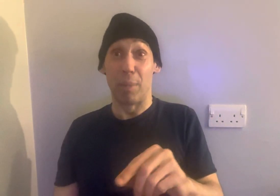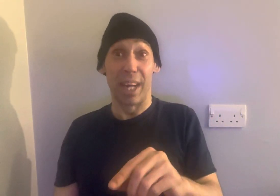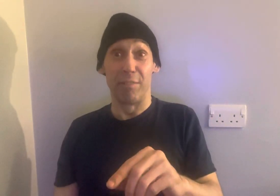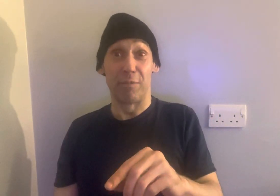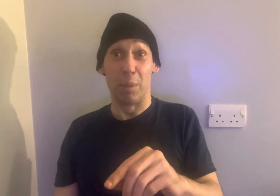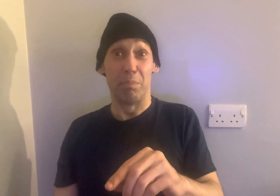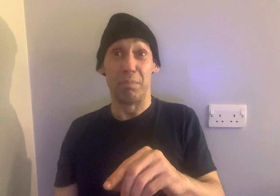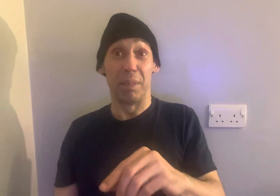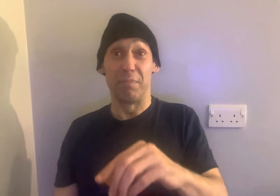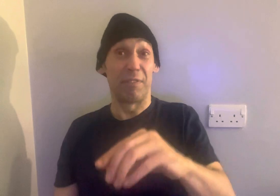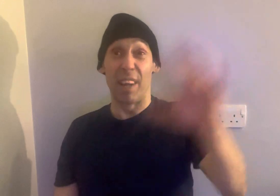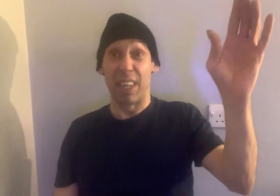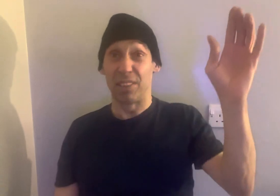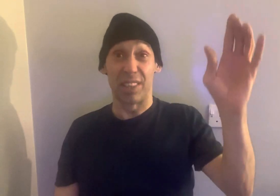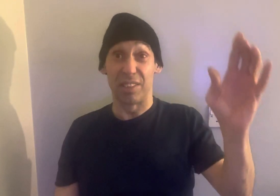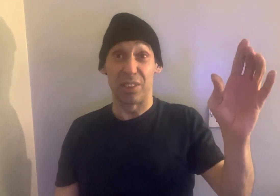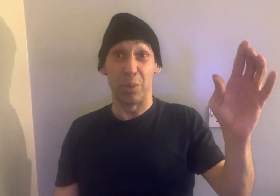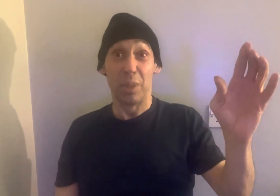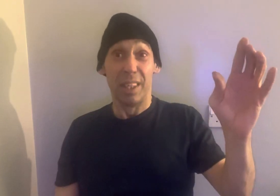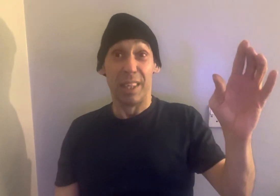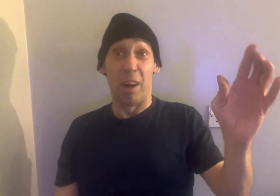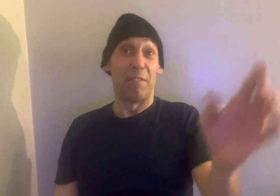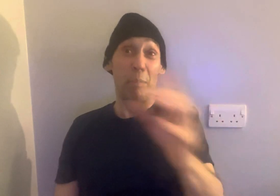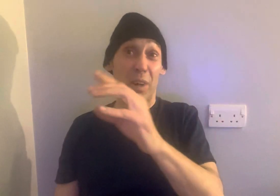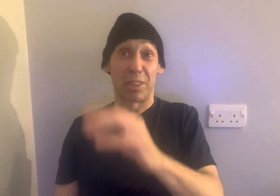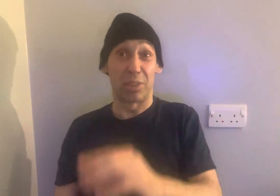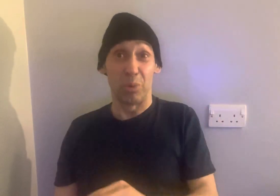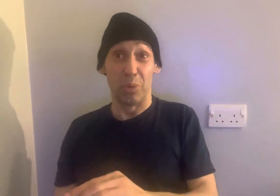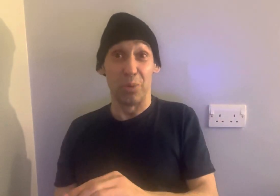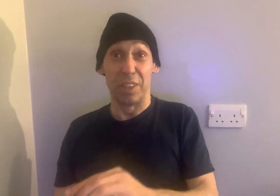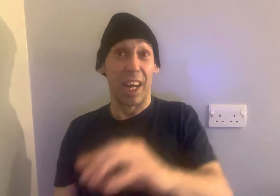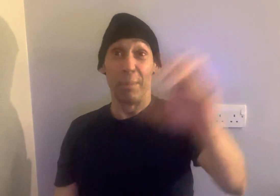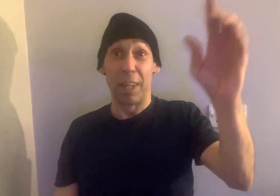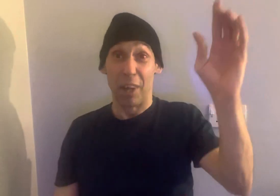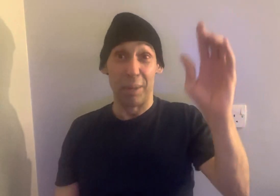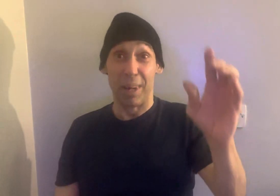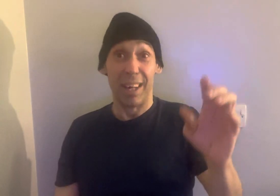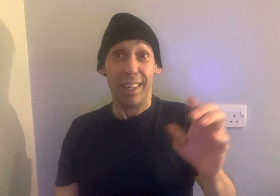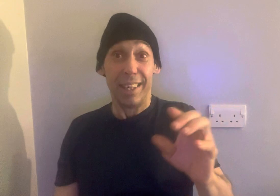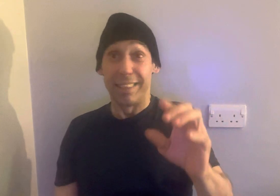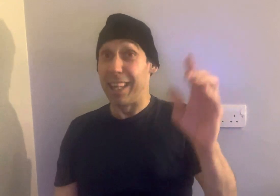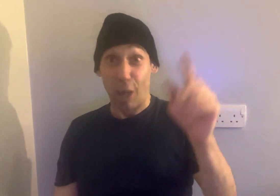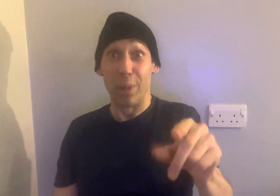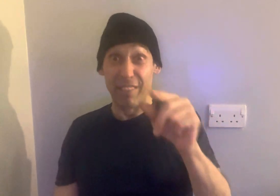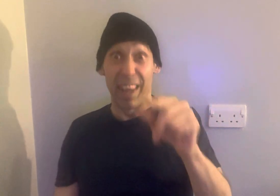buying from five ounces to half a box to a nine bar, they're going there.